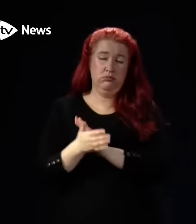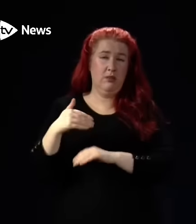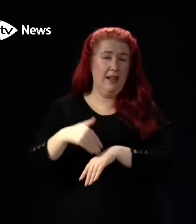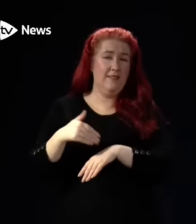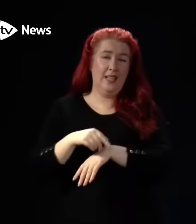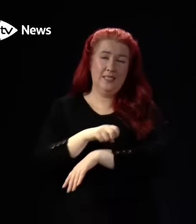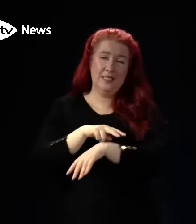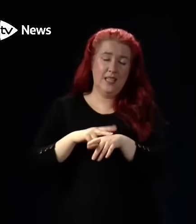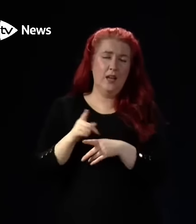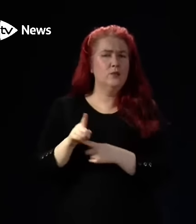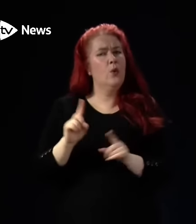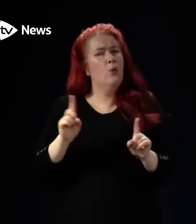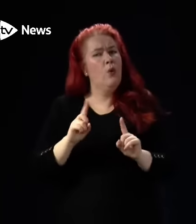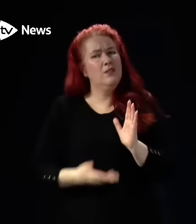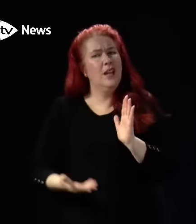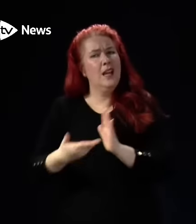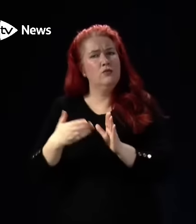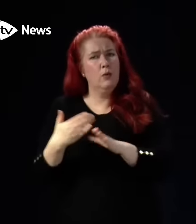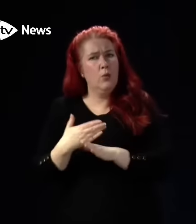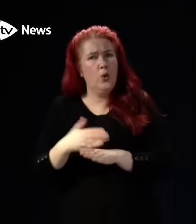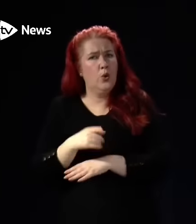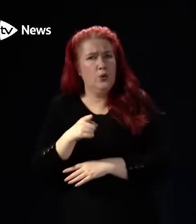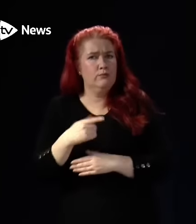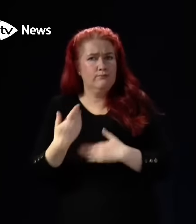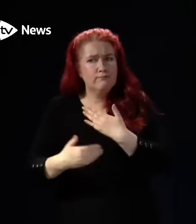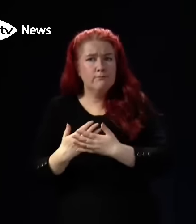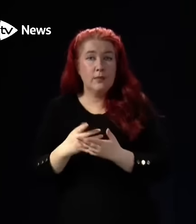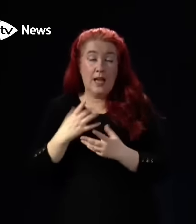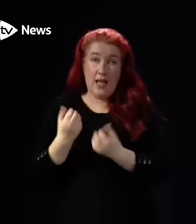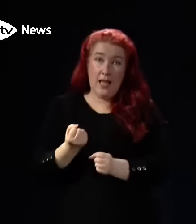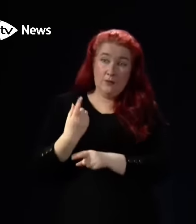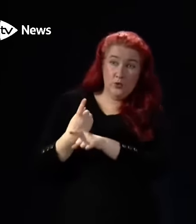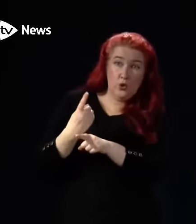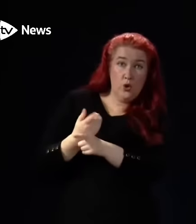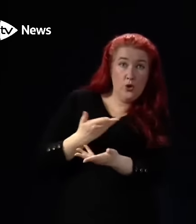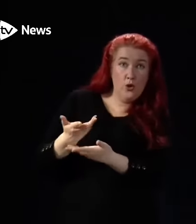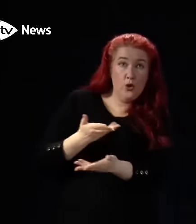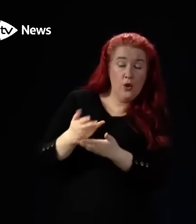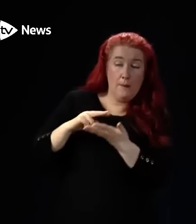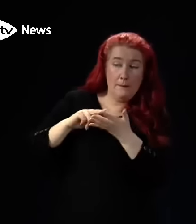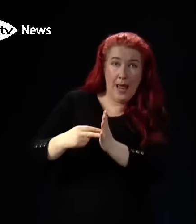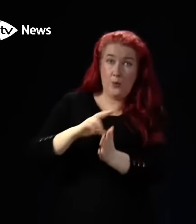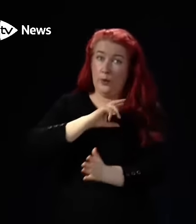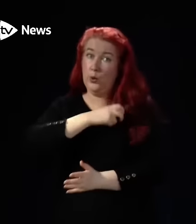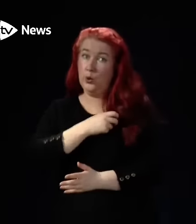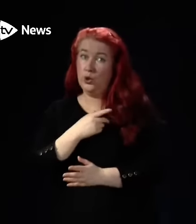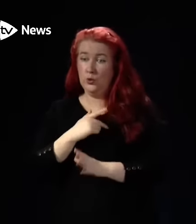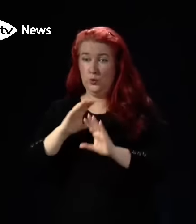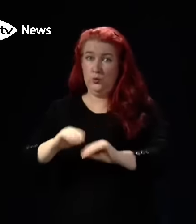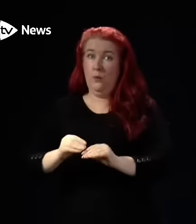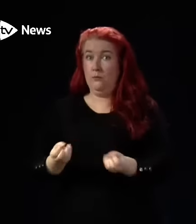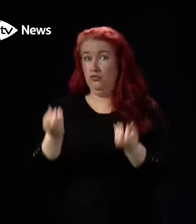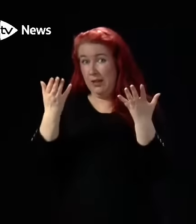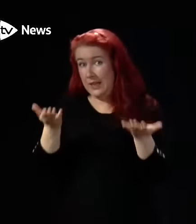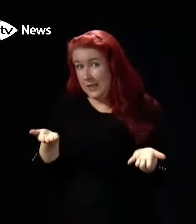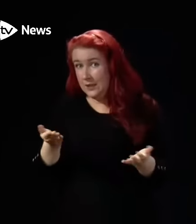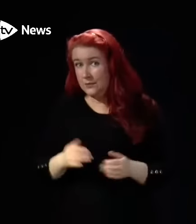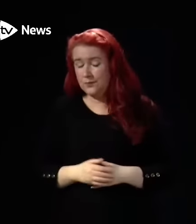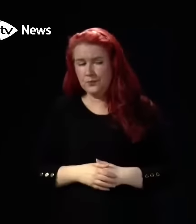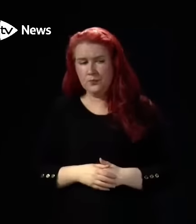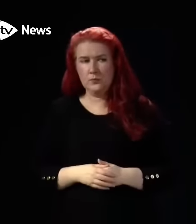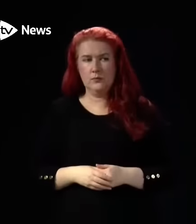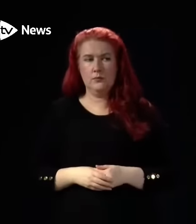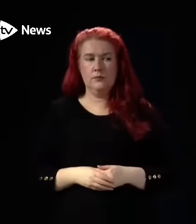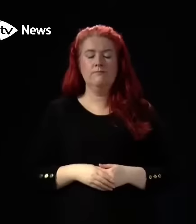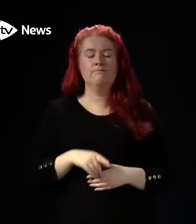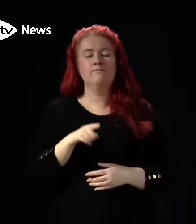what further action has been taken? What talks do you have planned with those unions to avert this strike action? Well, it's